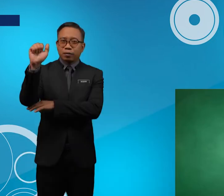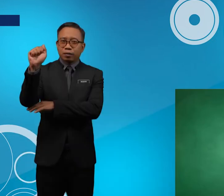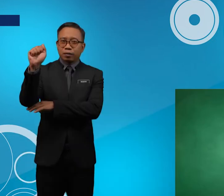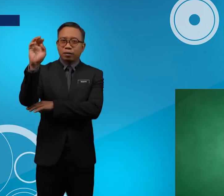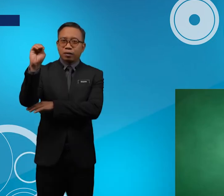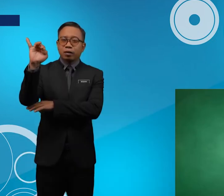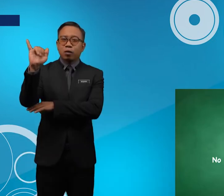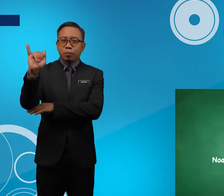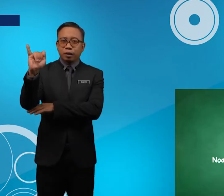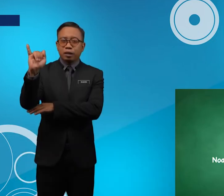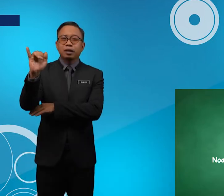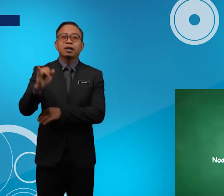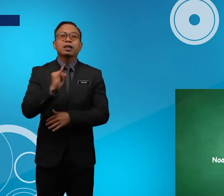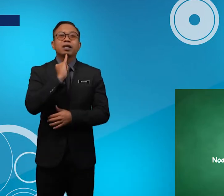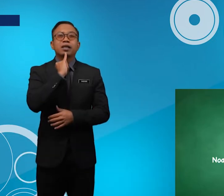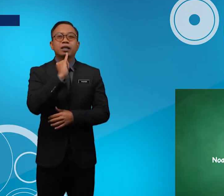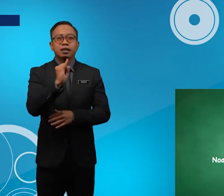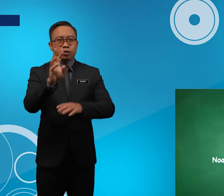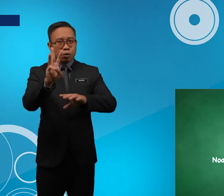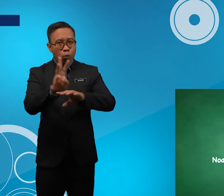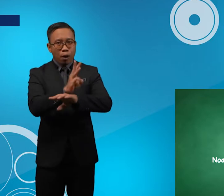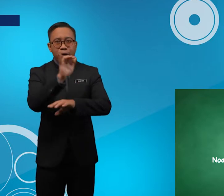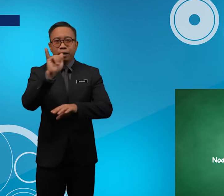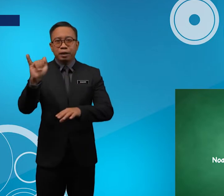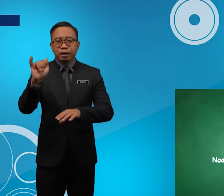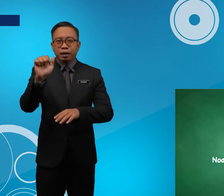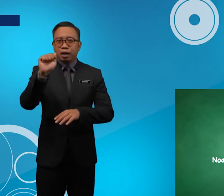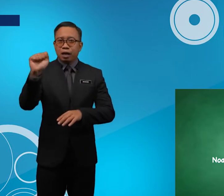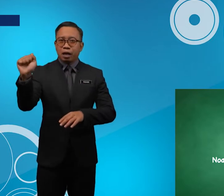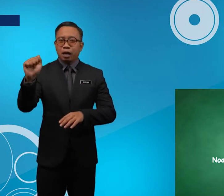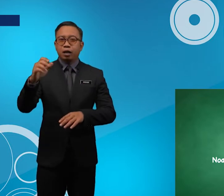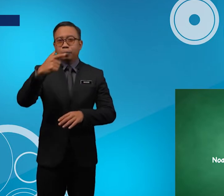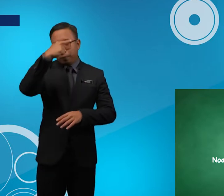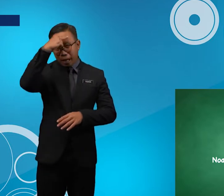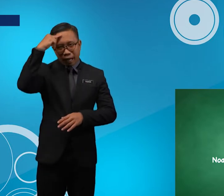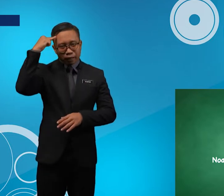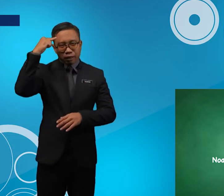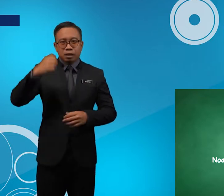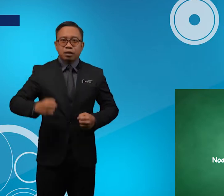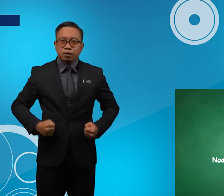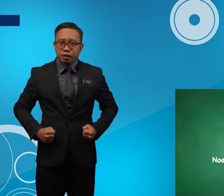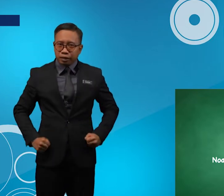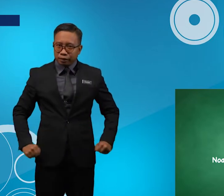Nomi Is Wearing A Black Skirt